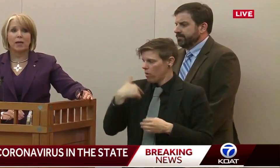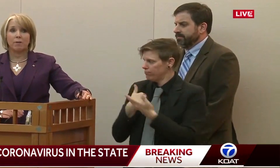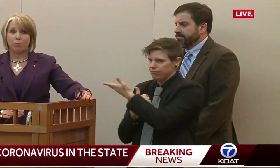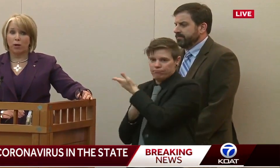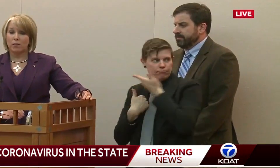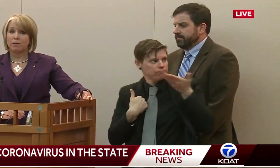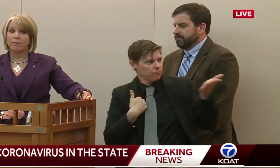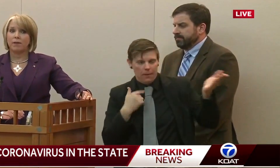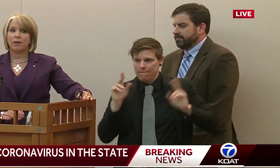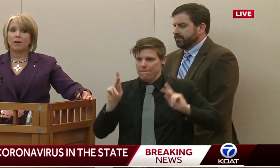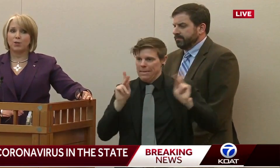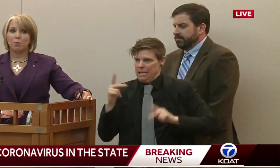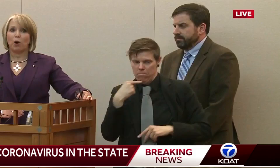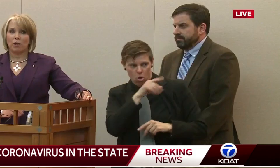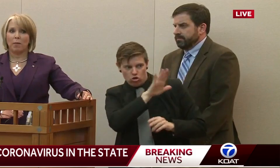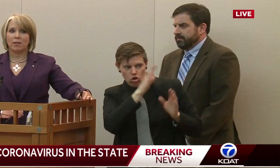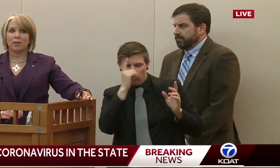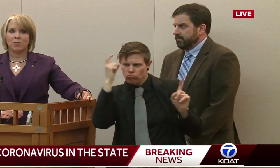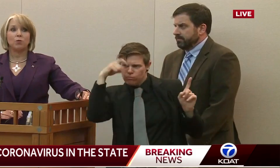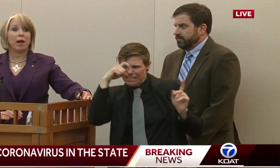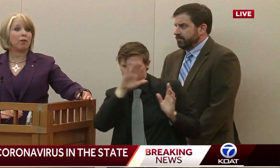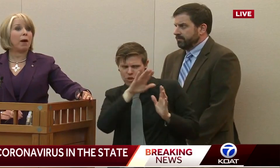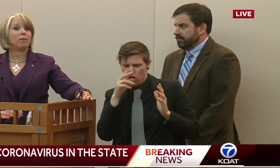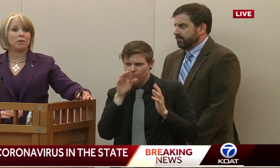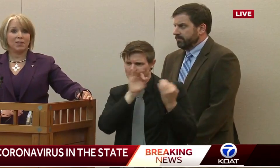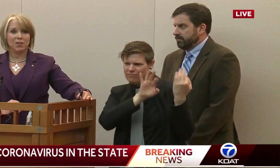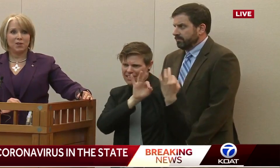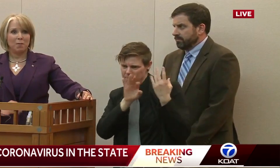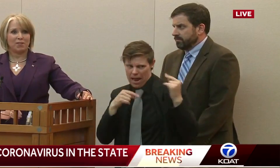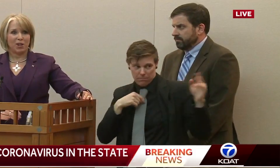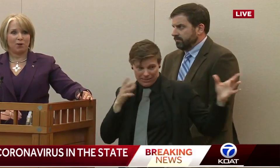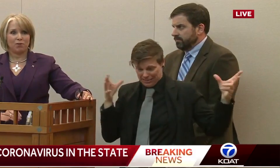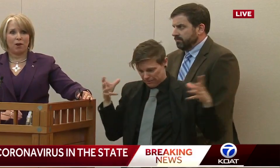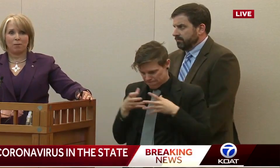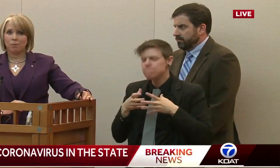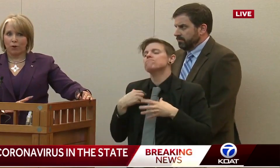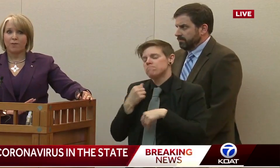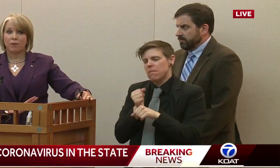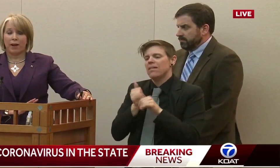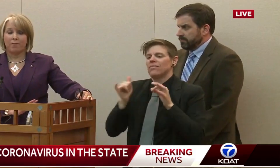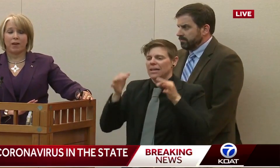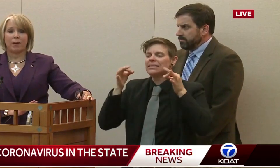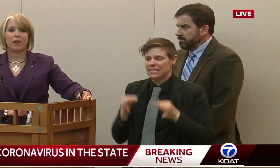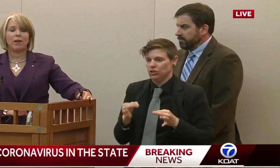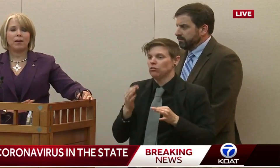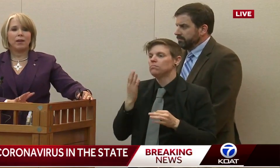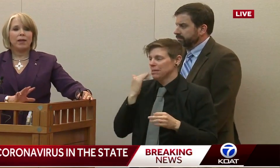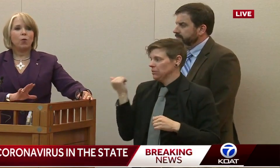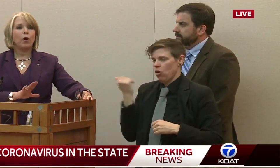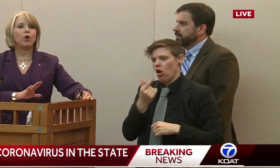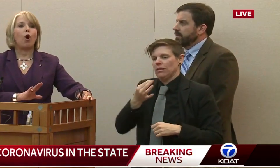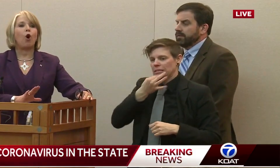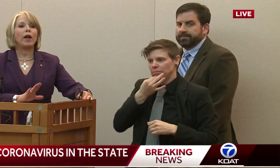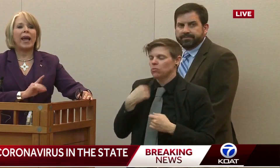really impressive, smart New Mexicans who care about New Mexico. So I'm grateful to have that.